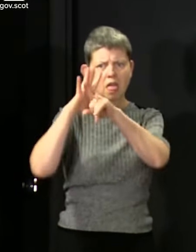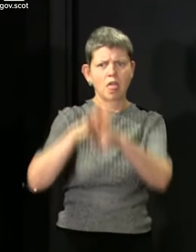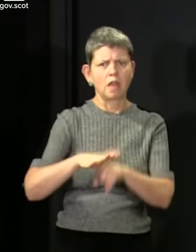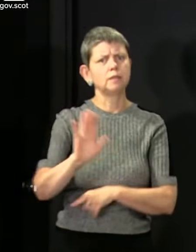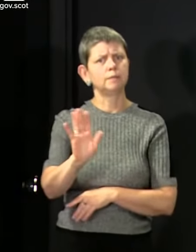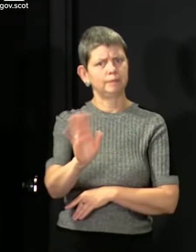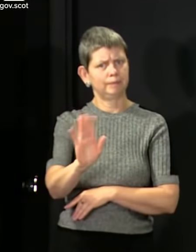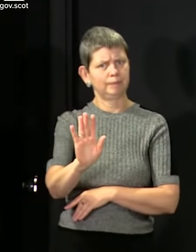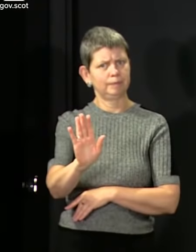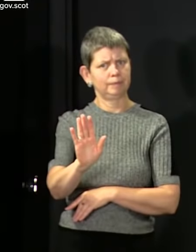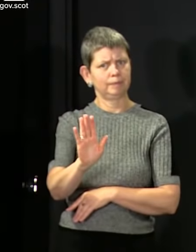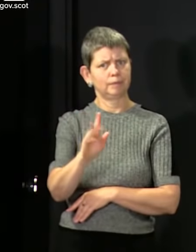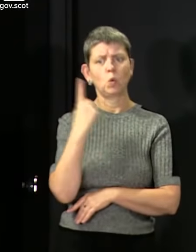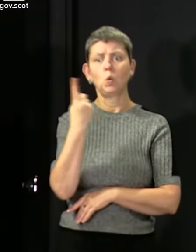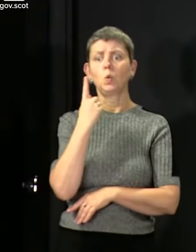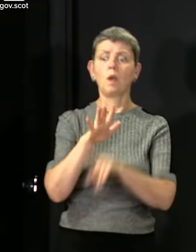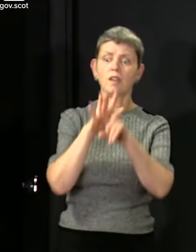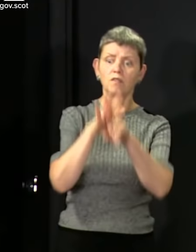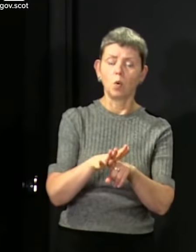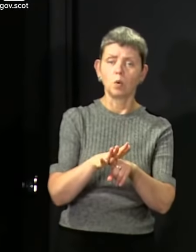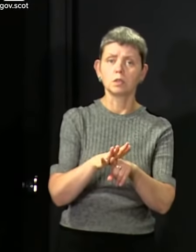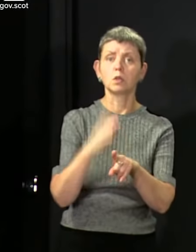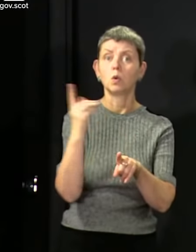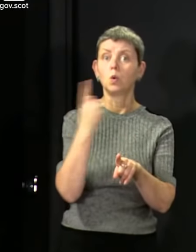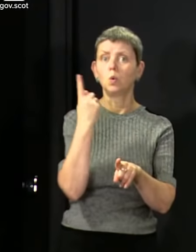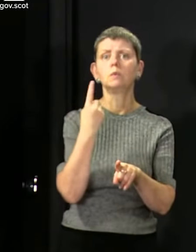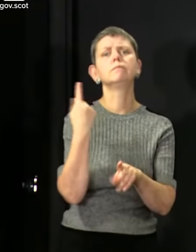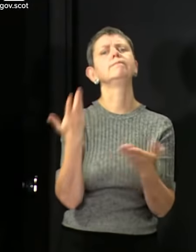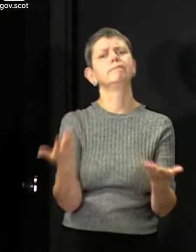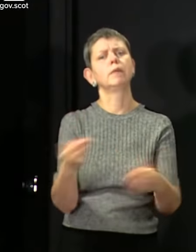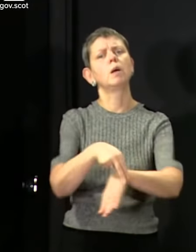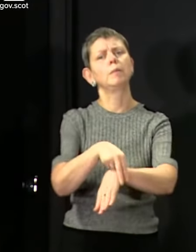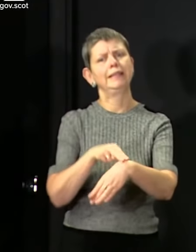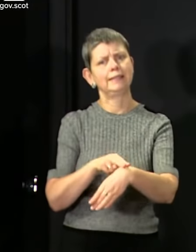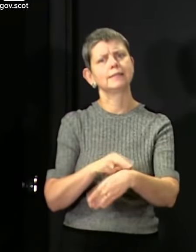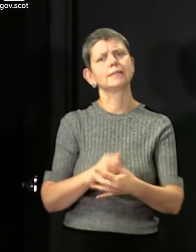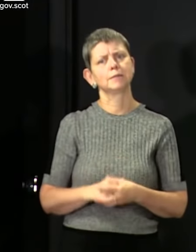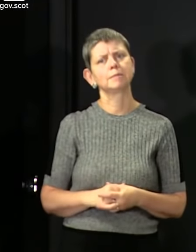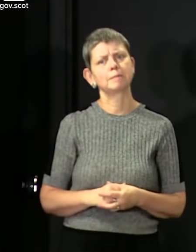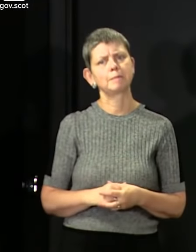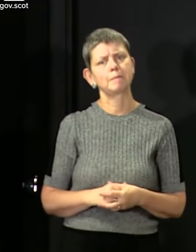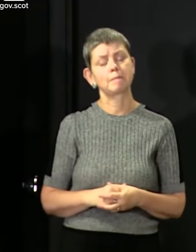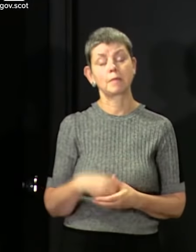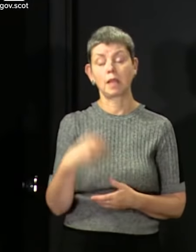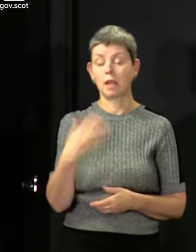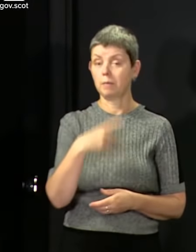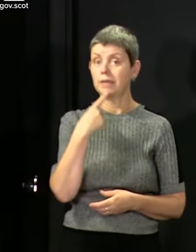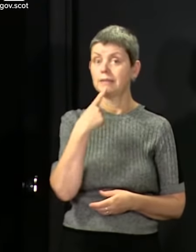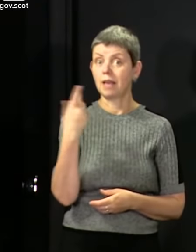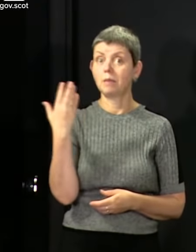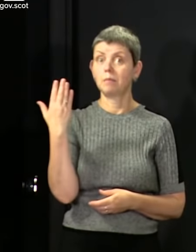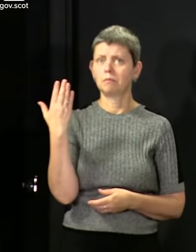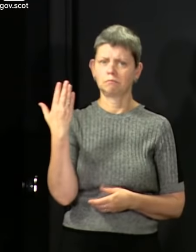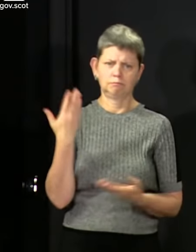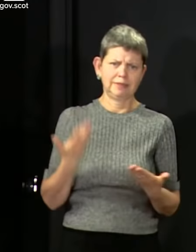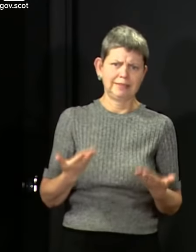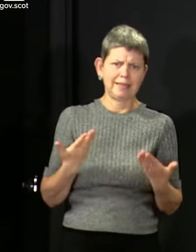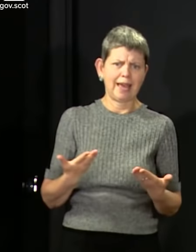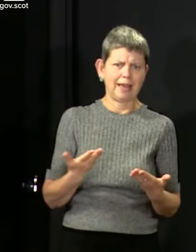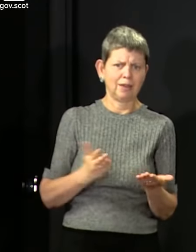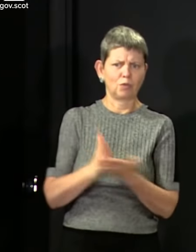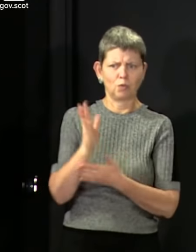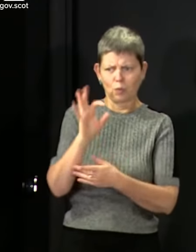enforcement part of this, if it is necessary, falls to the police. Now, as I've said a couple of times already today in interviews, and I think I said it